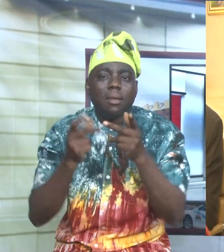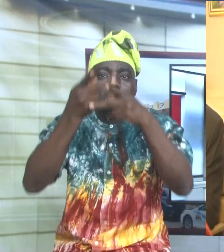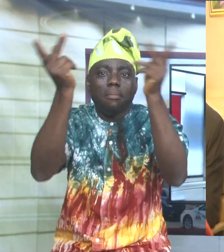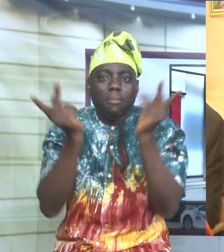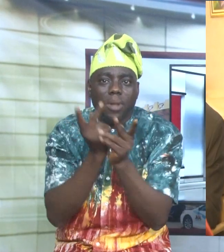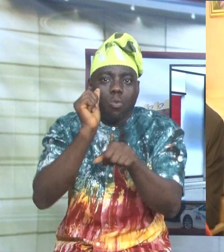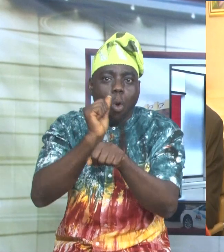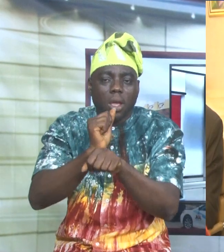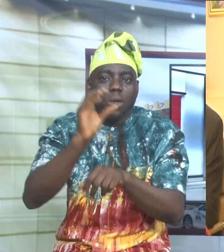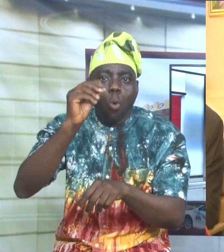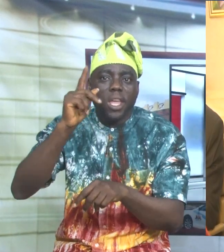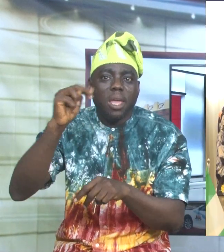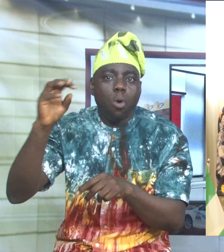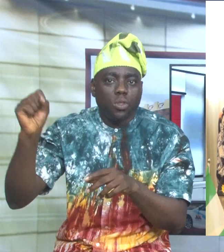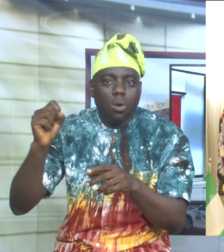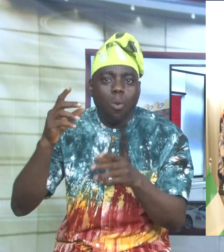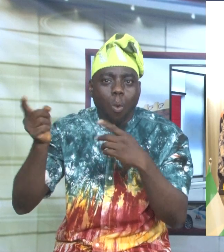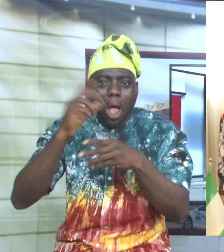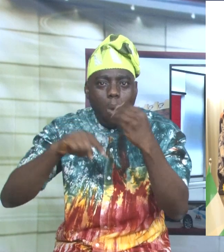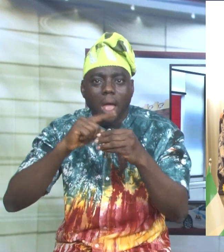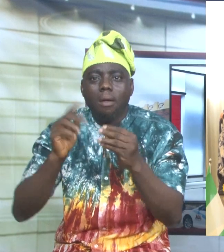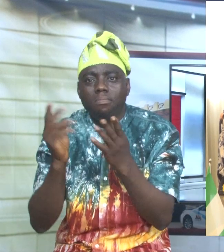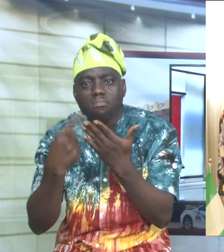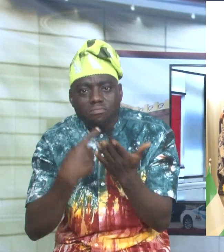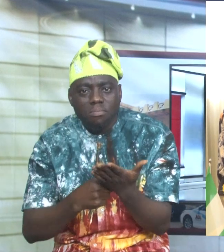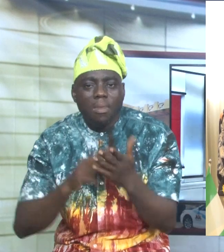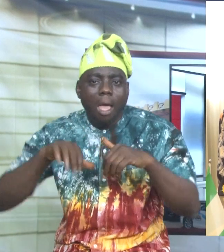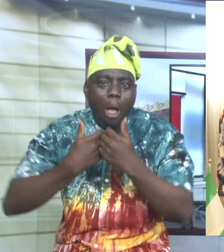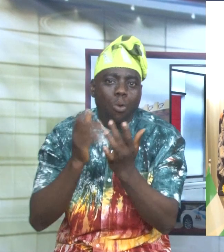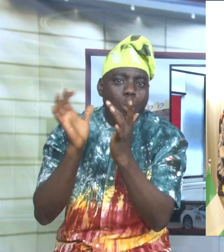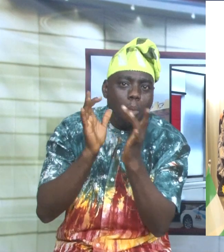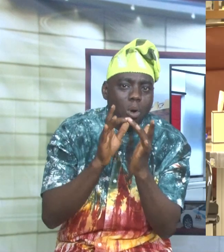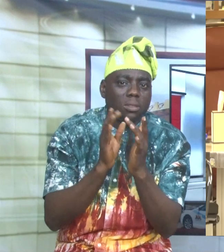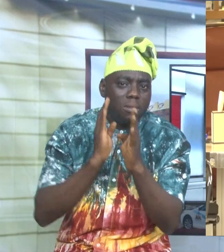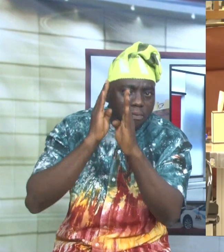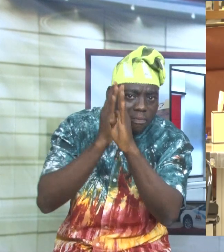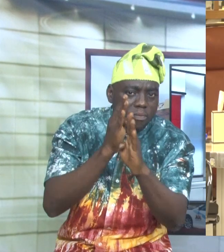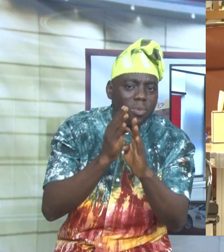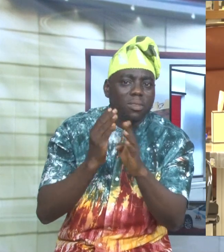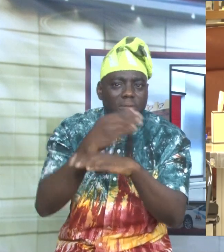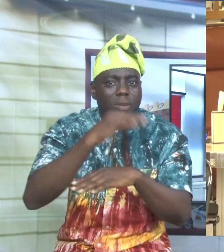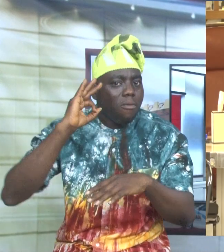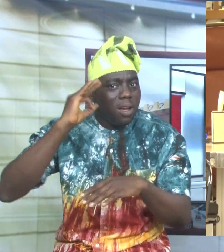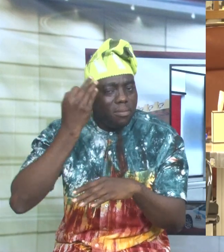where issues bordering on how to consolidate on the diversification drive of the federal government top the agenda.